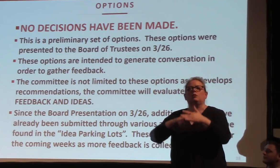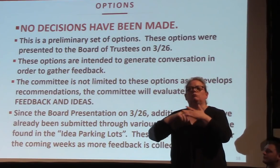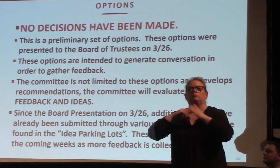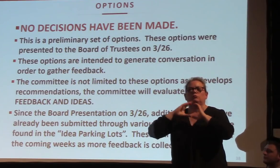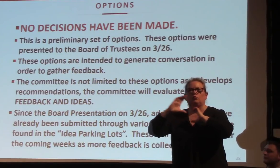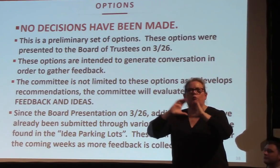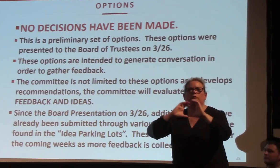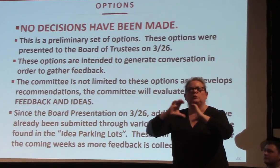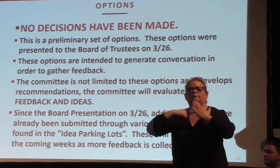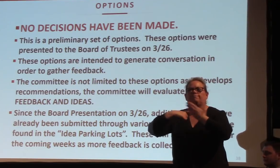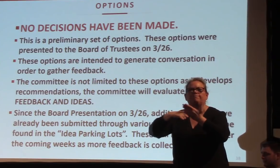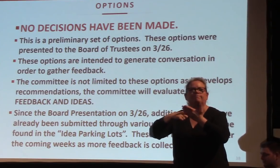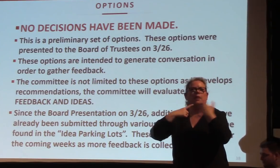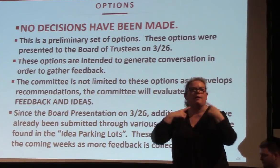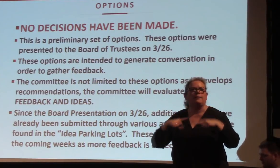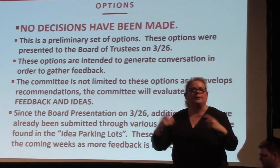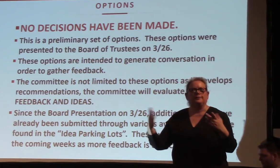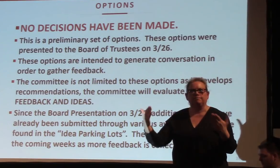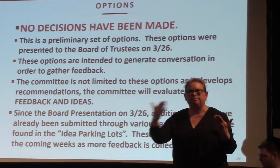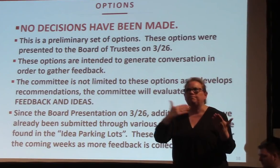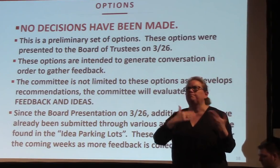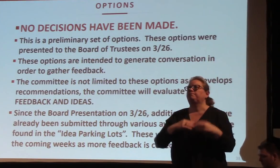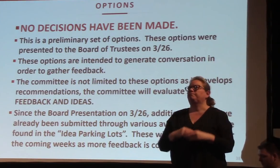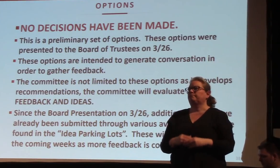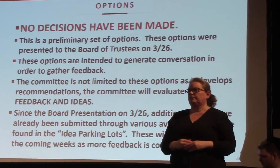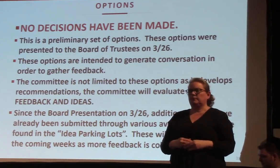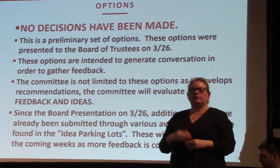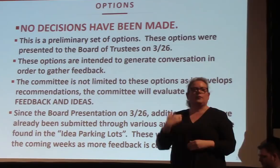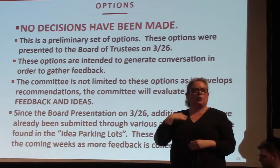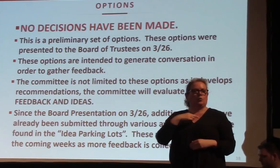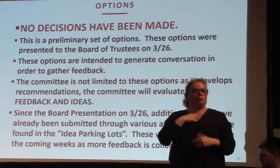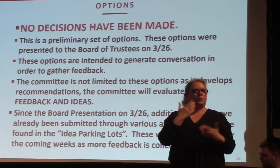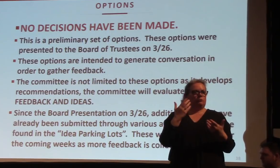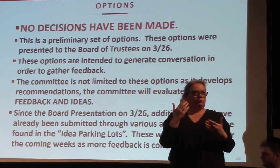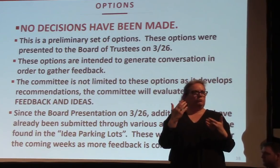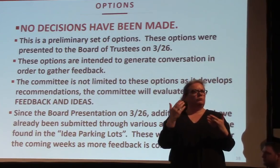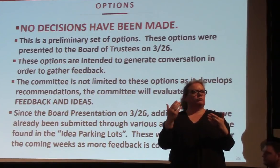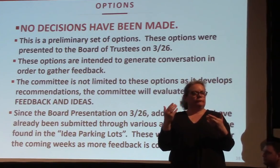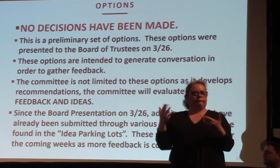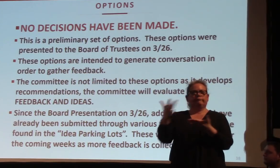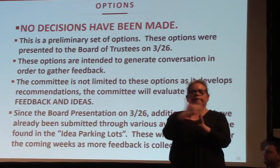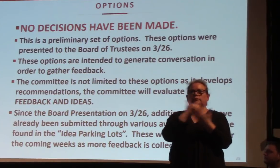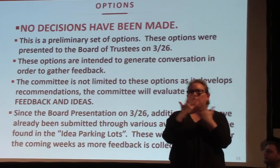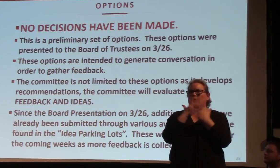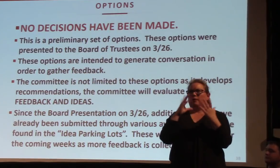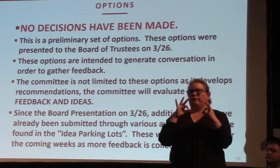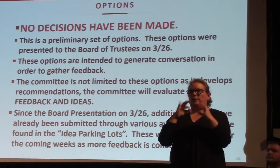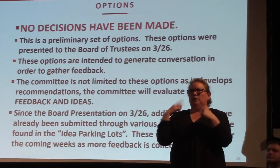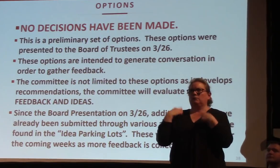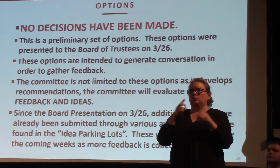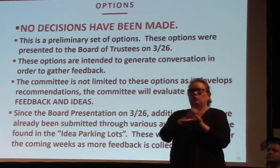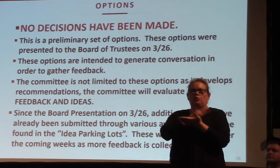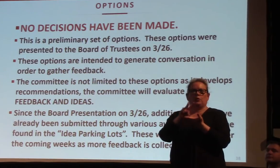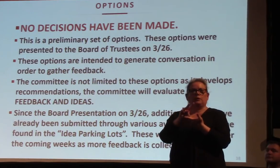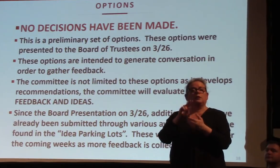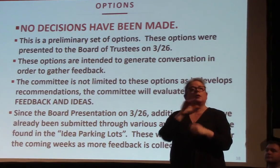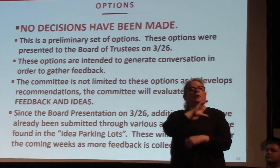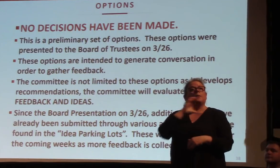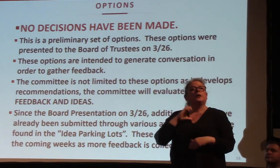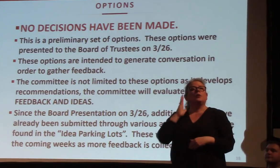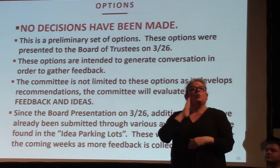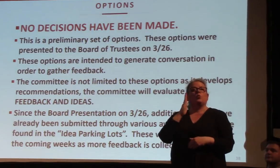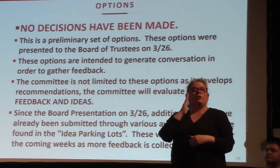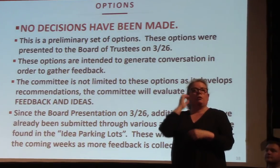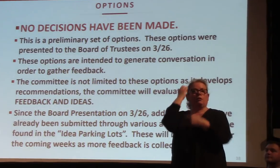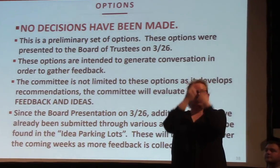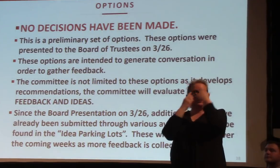committee is not limited to just the options. We've been collecting feedback for the last almost two weeks, and the committee is going to consider all of that feedback. And so